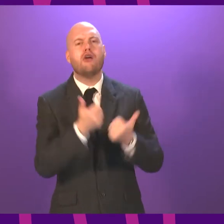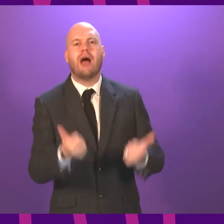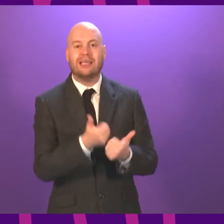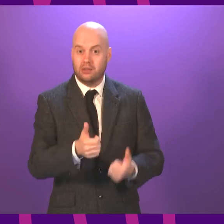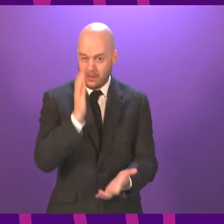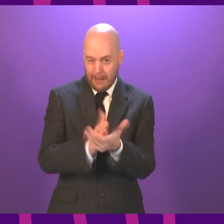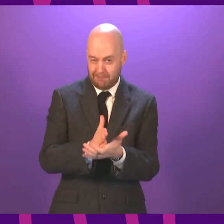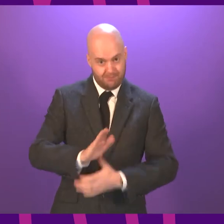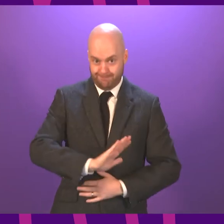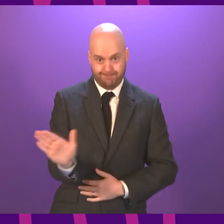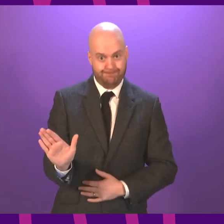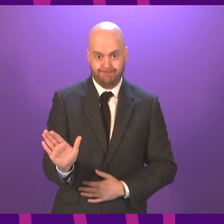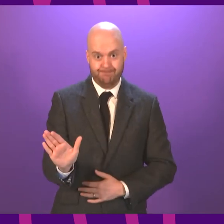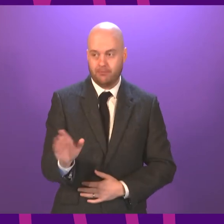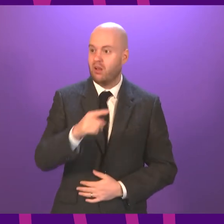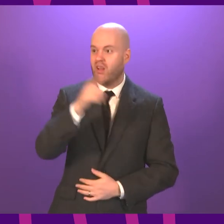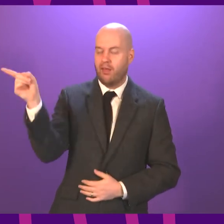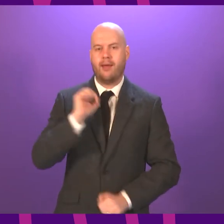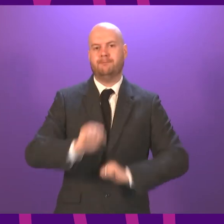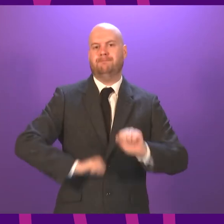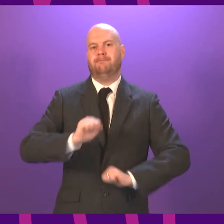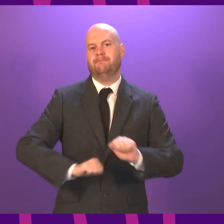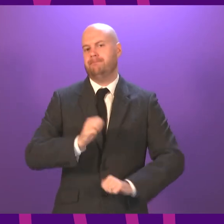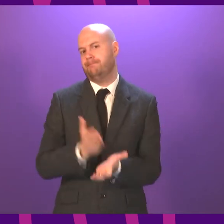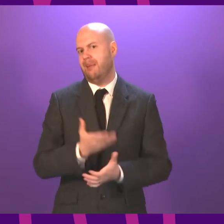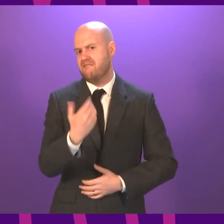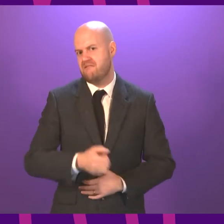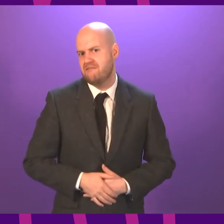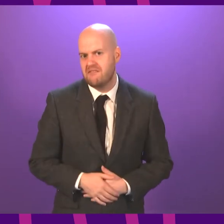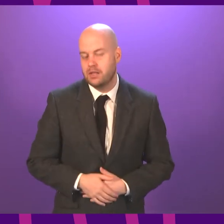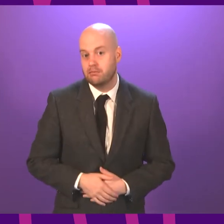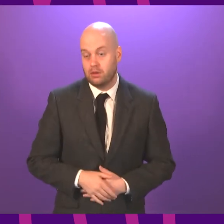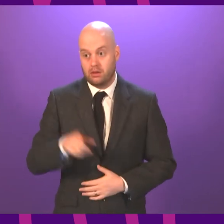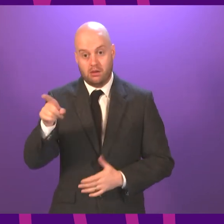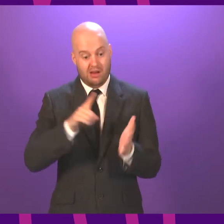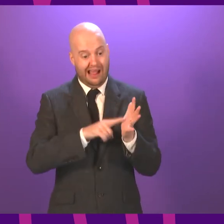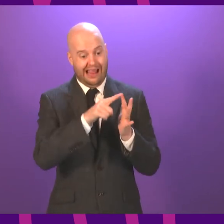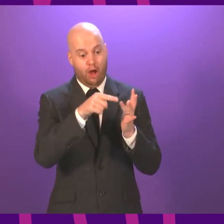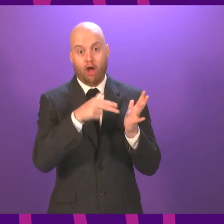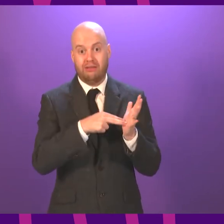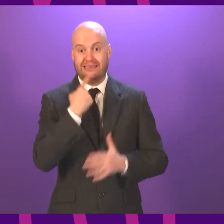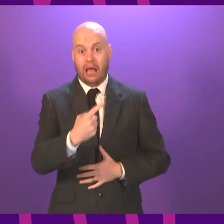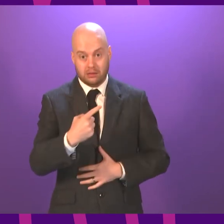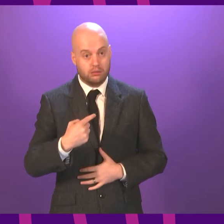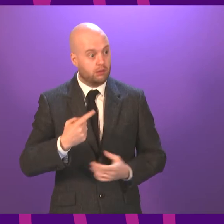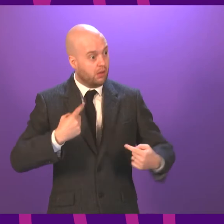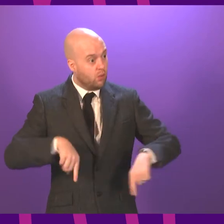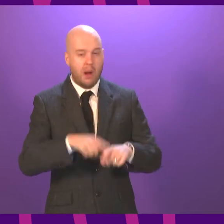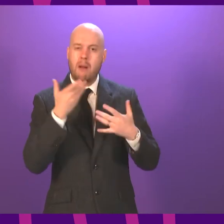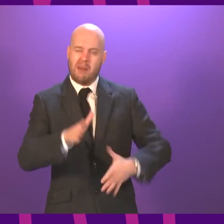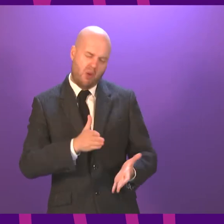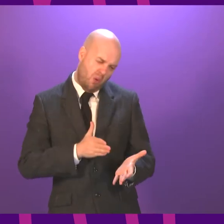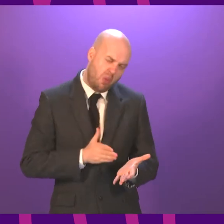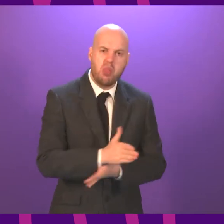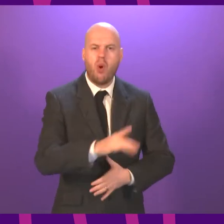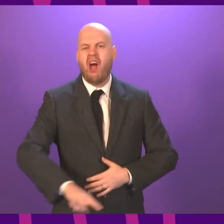denial over this issue. Leon continued, We have been put through hell. The First Minister said she would answer